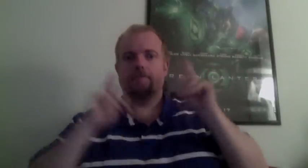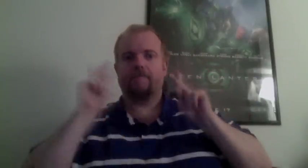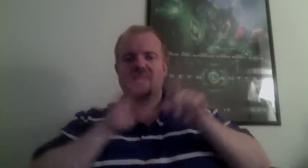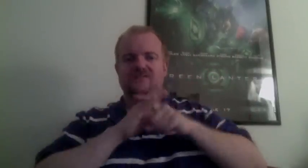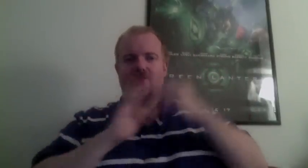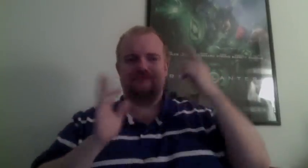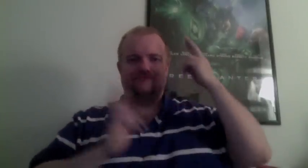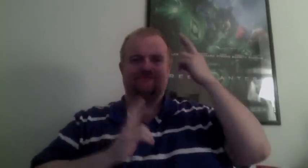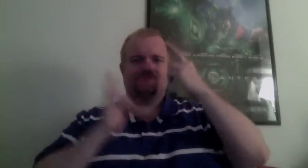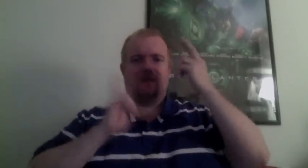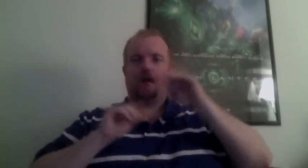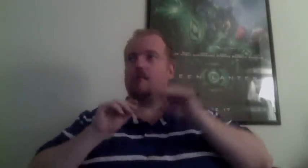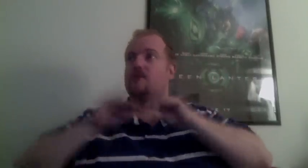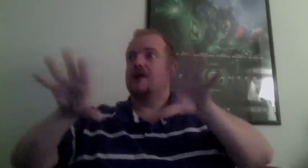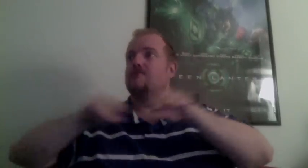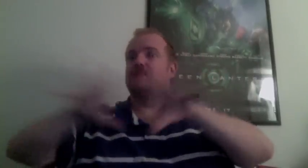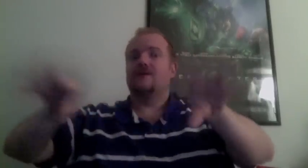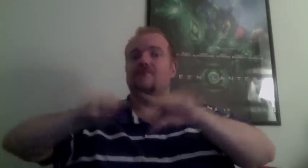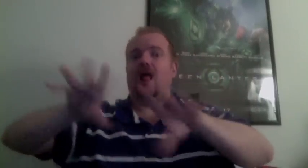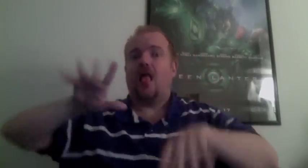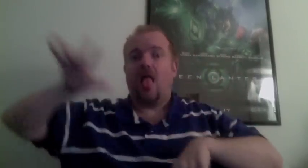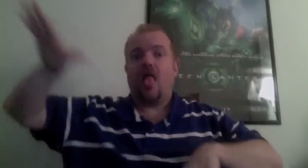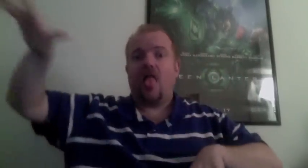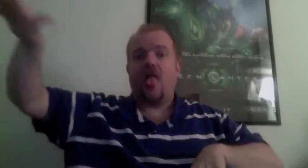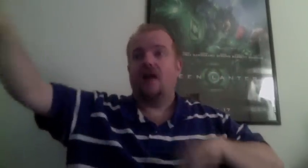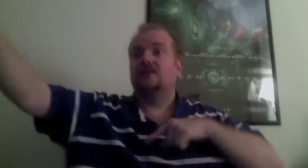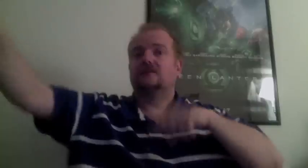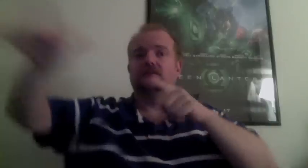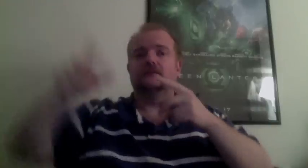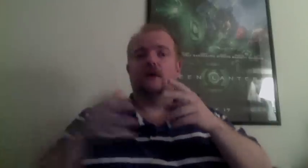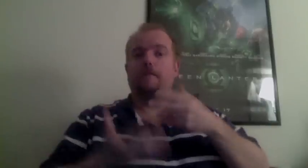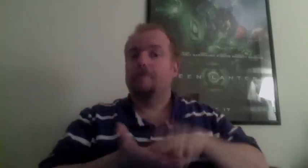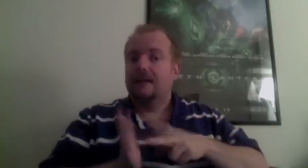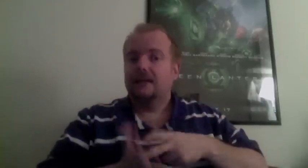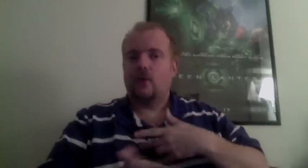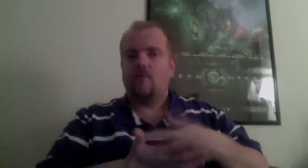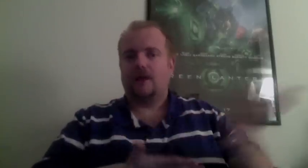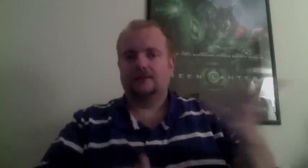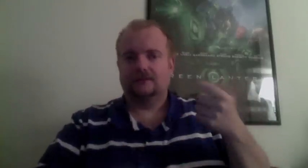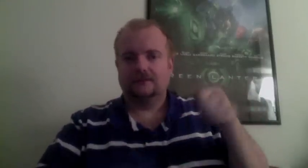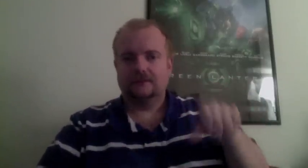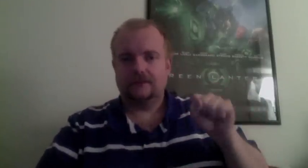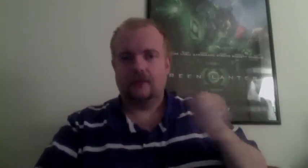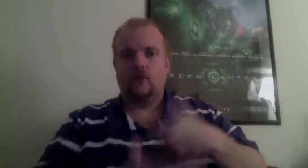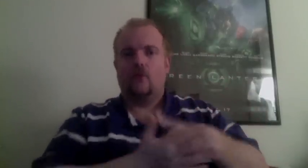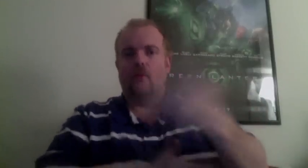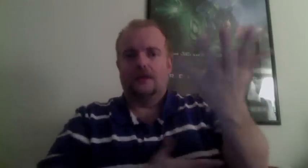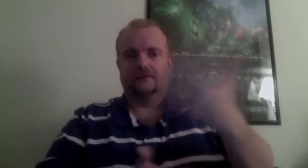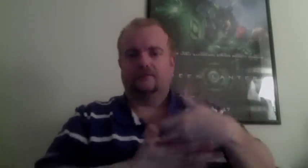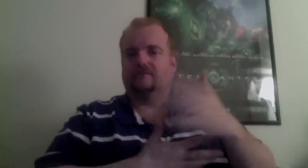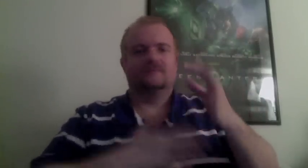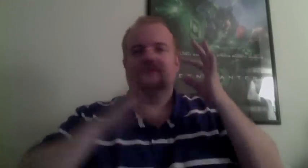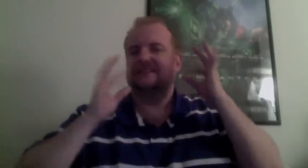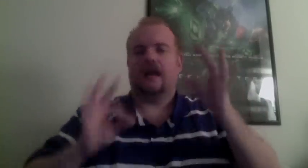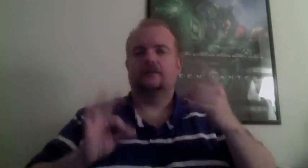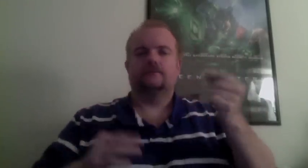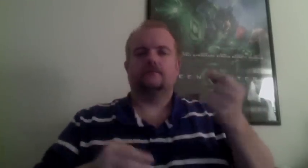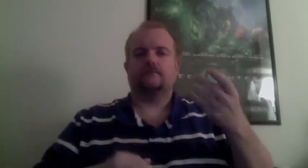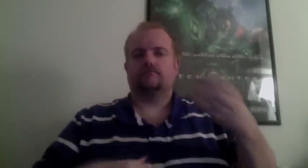anymore, but we've got 44 strike fighters on an aircraft carrier that are very, very capable relative to the force that we